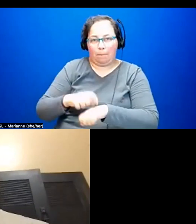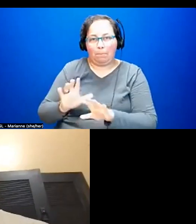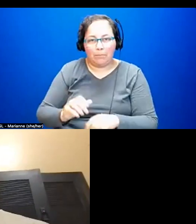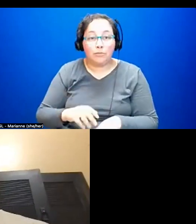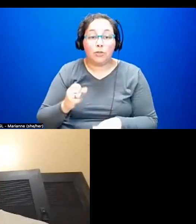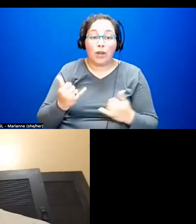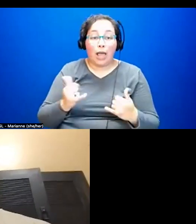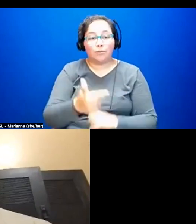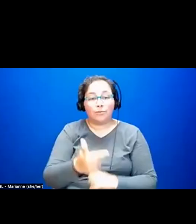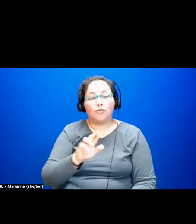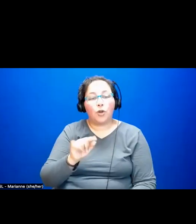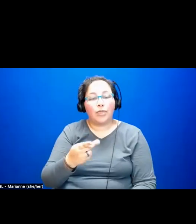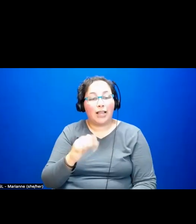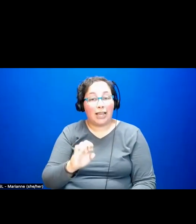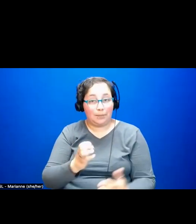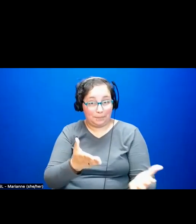Ruthie, the floor is yours.